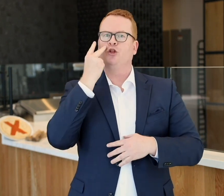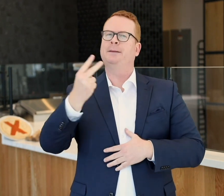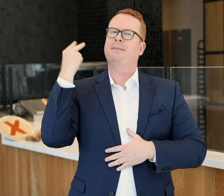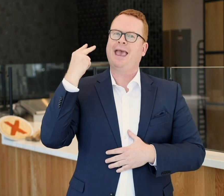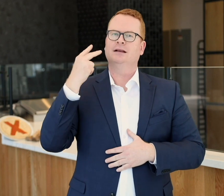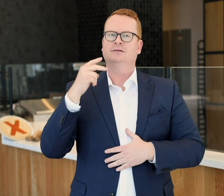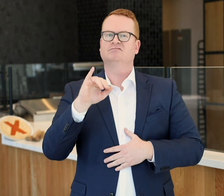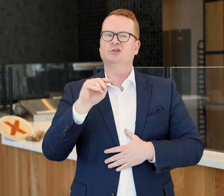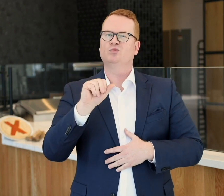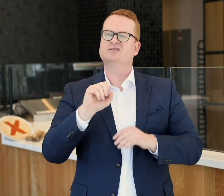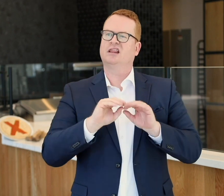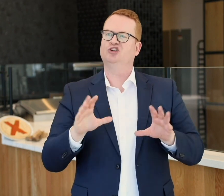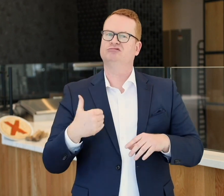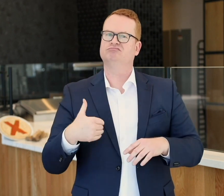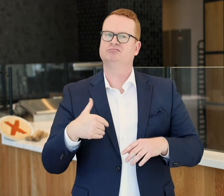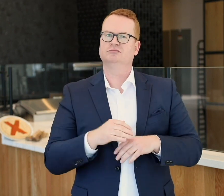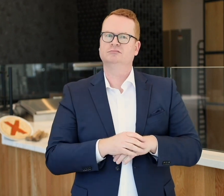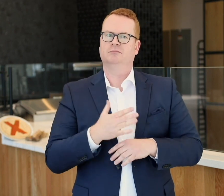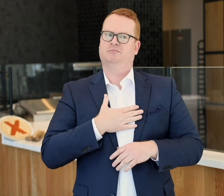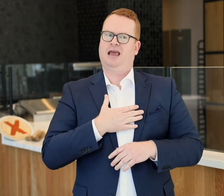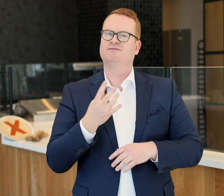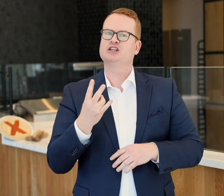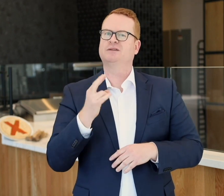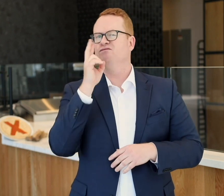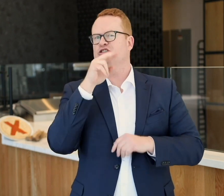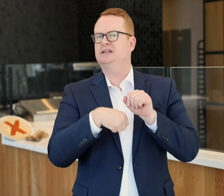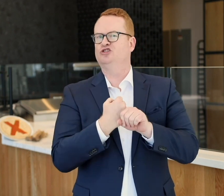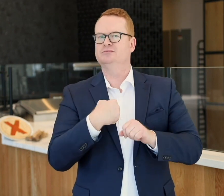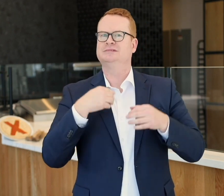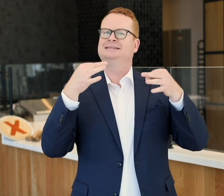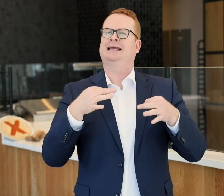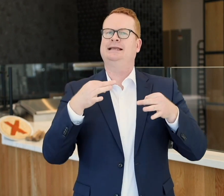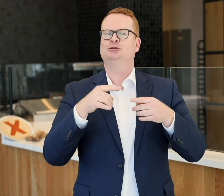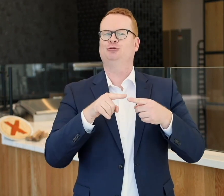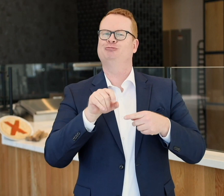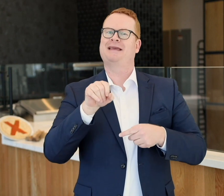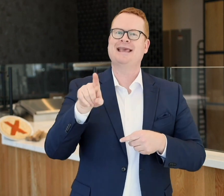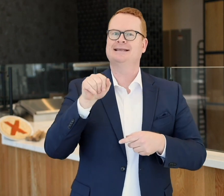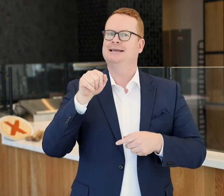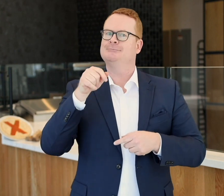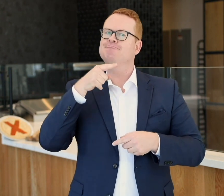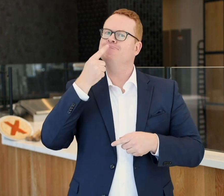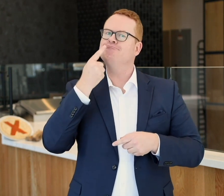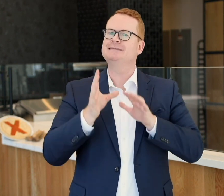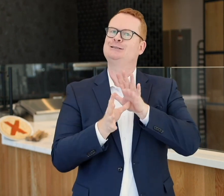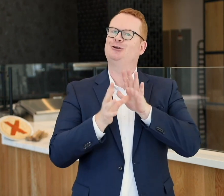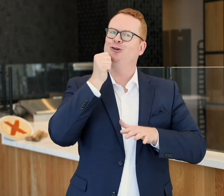looking back, it's clear. My freshman year, I decided to ask a hearing senior girl